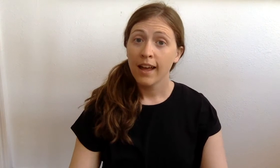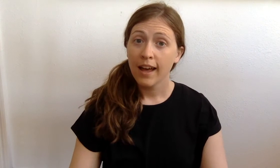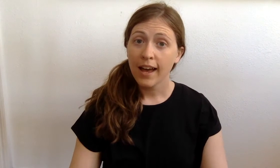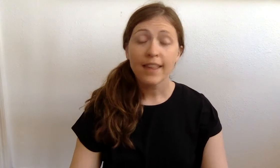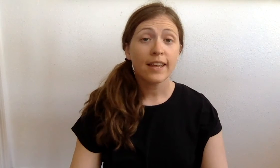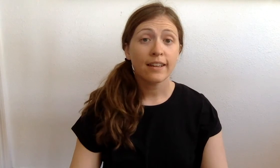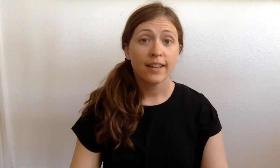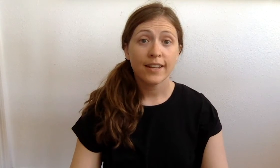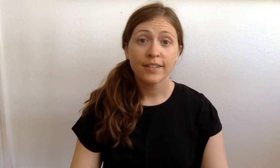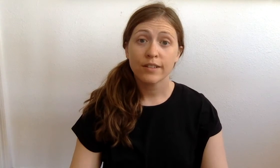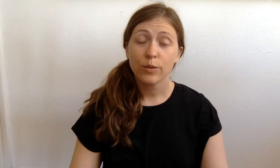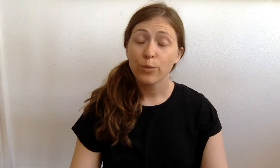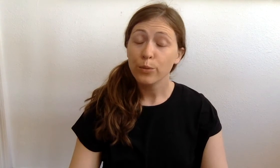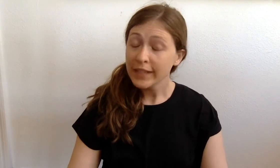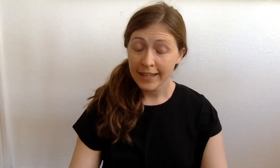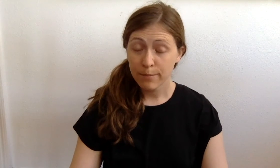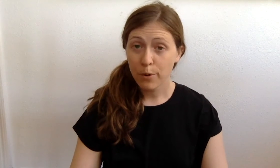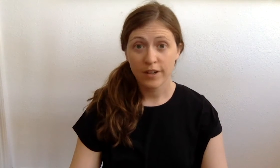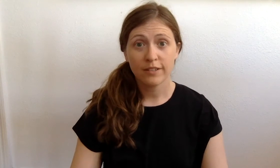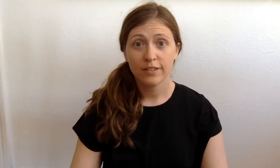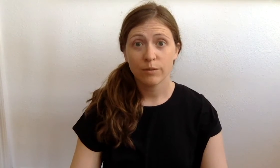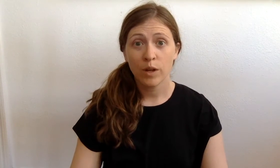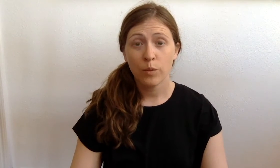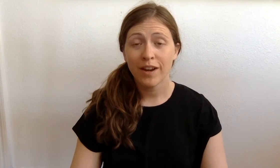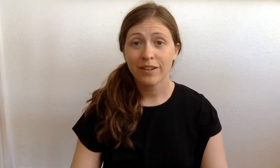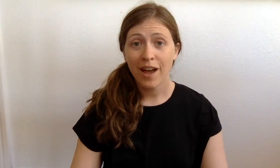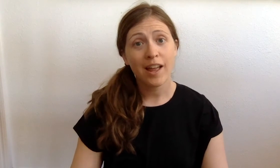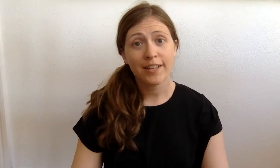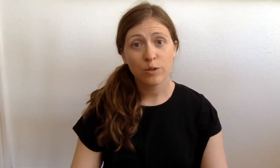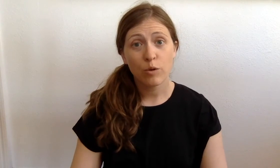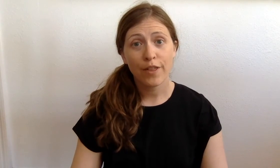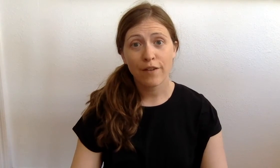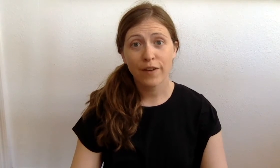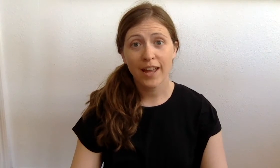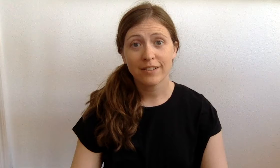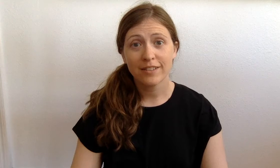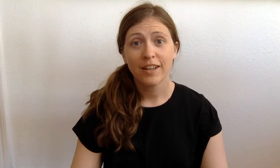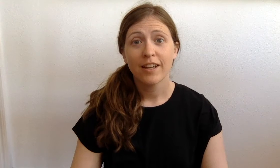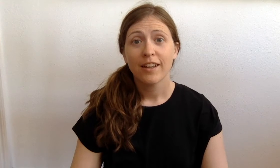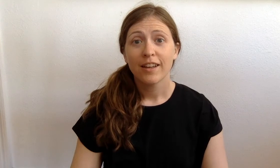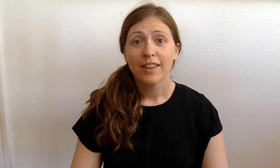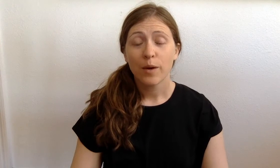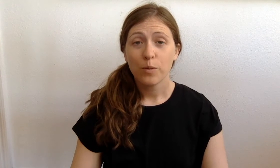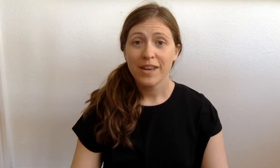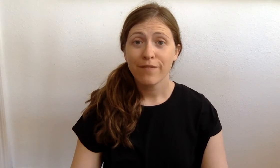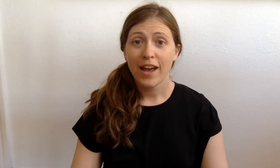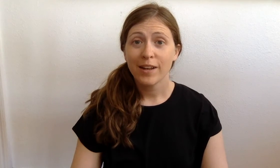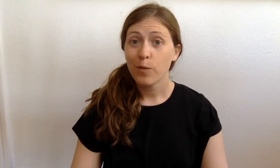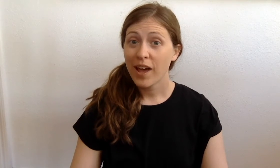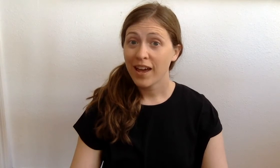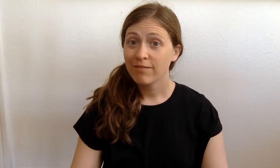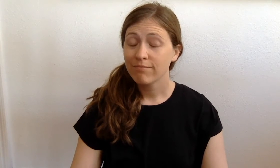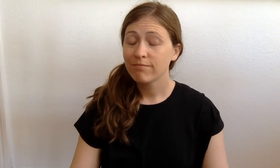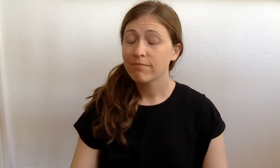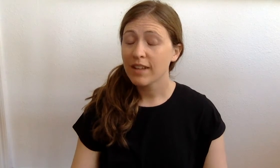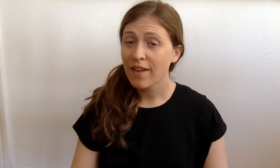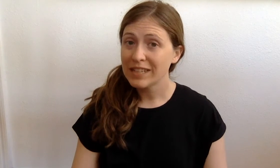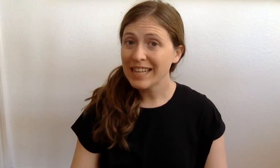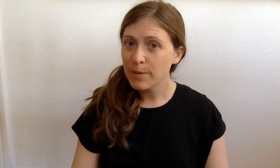I think it is really important when we are not at school with our friends that we find a way to have a little bit